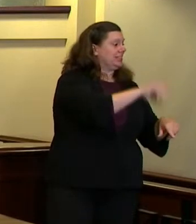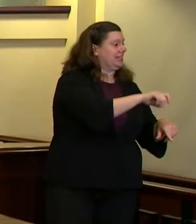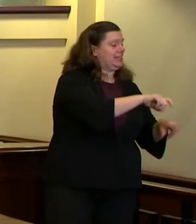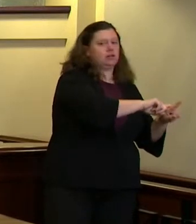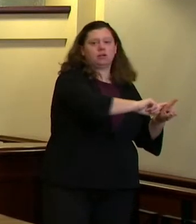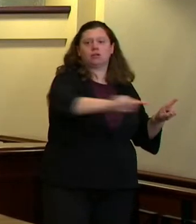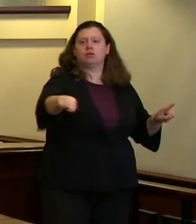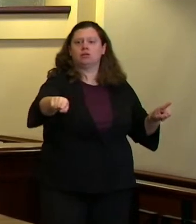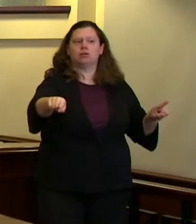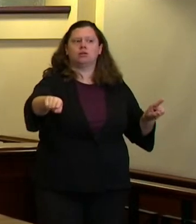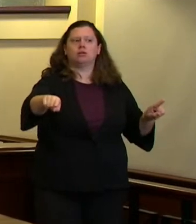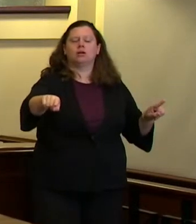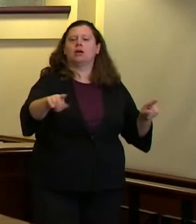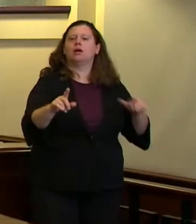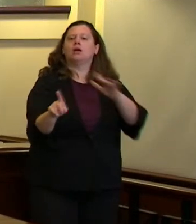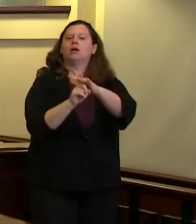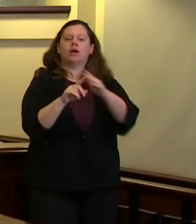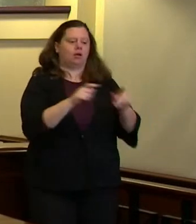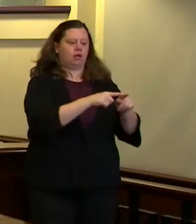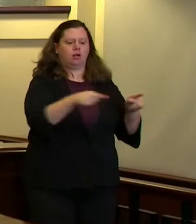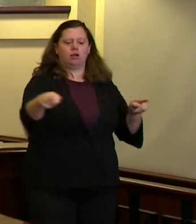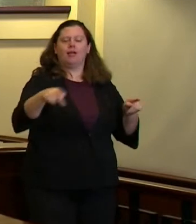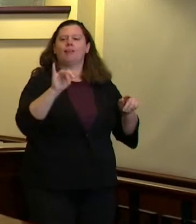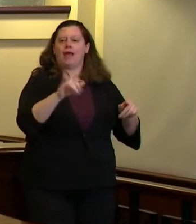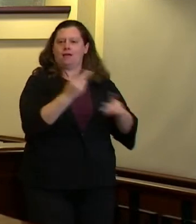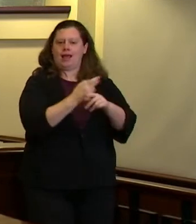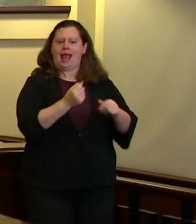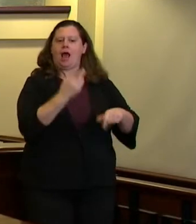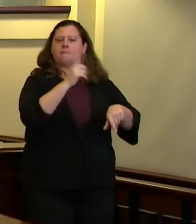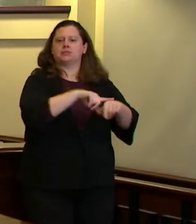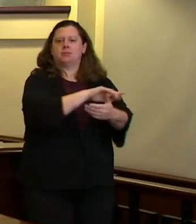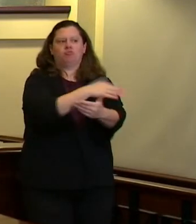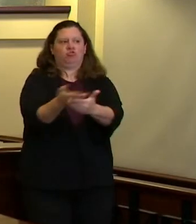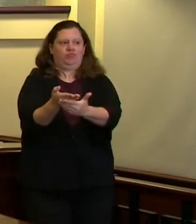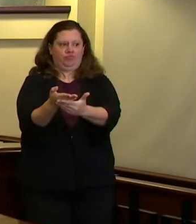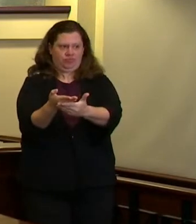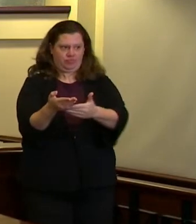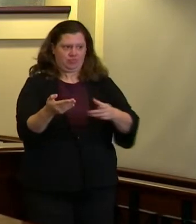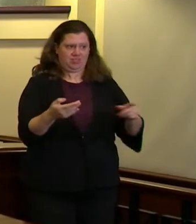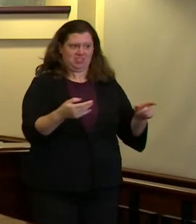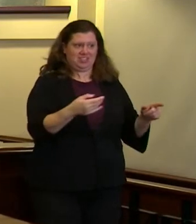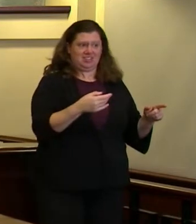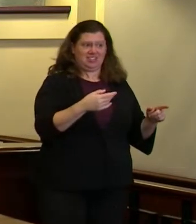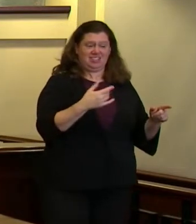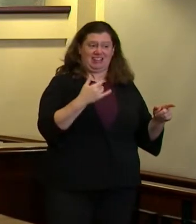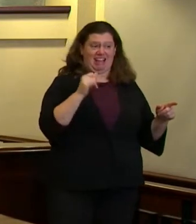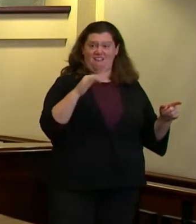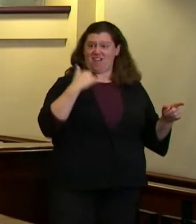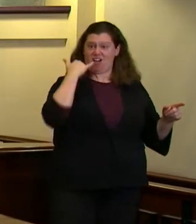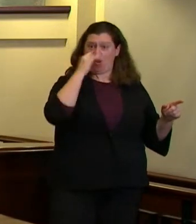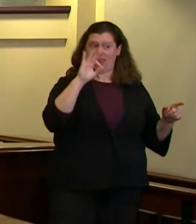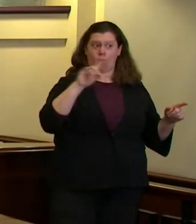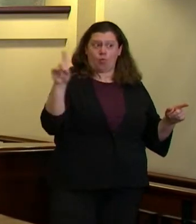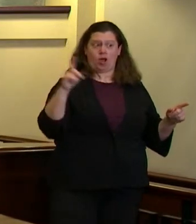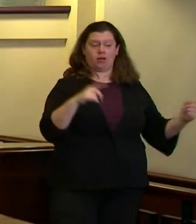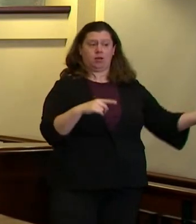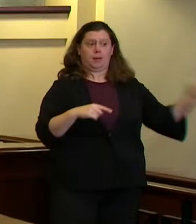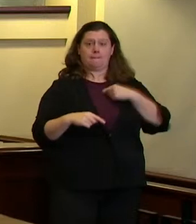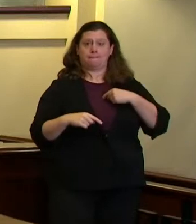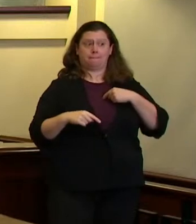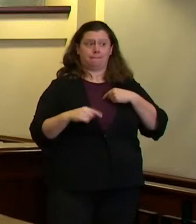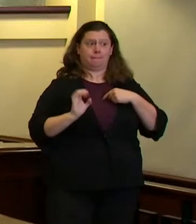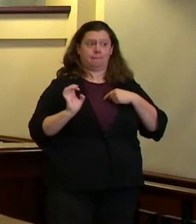for the slow response times to criminal activity when people call 9-1-1 right now